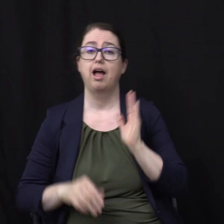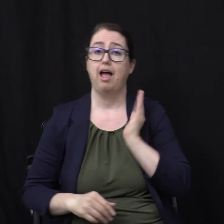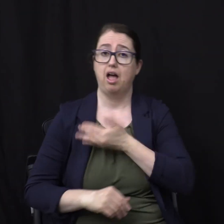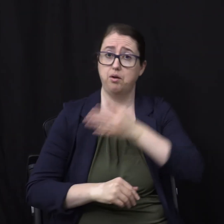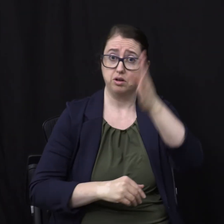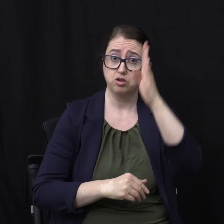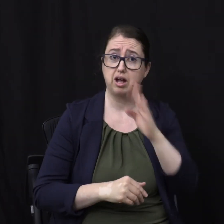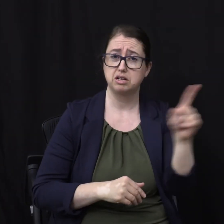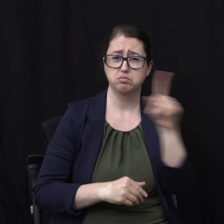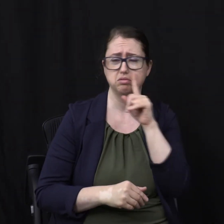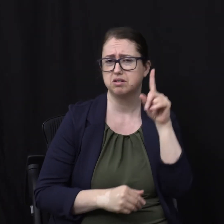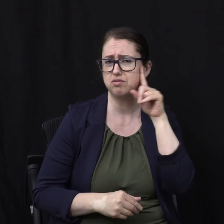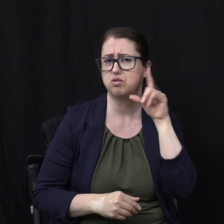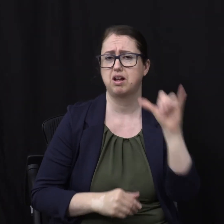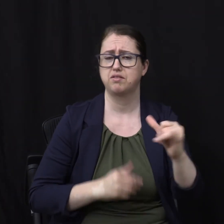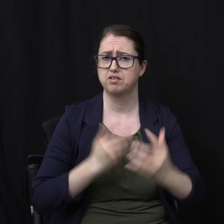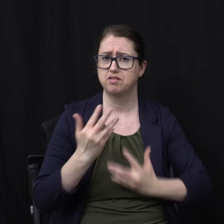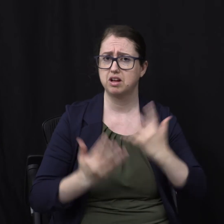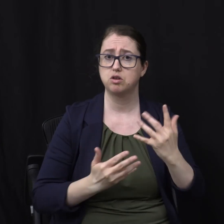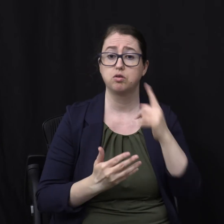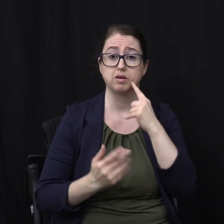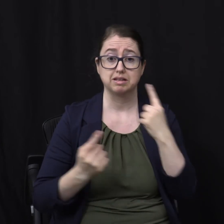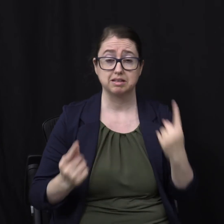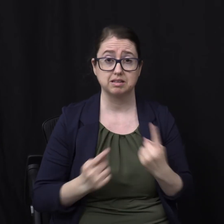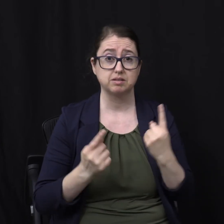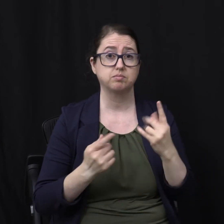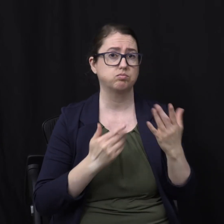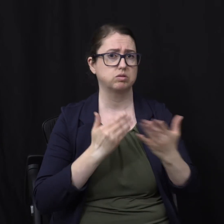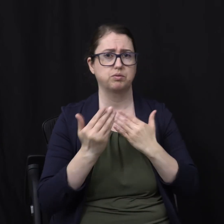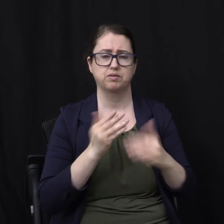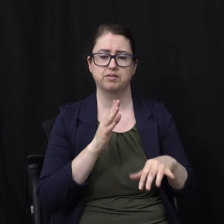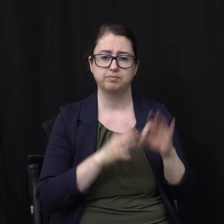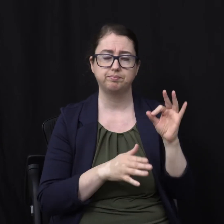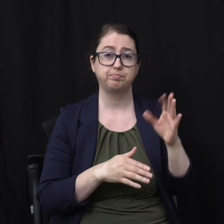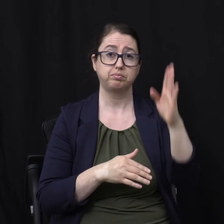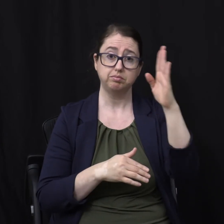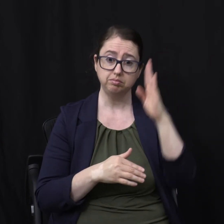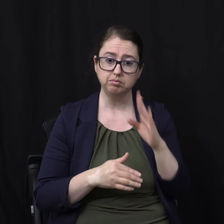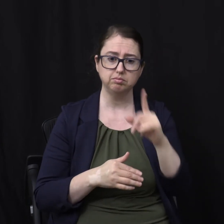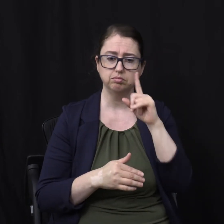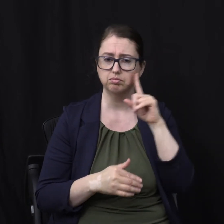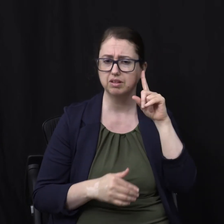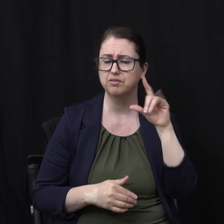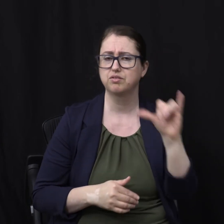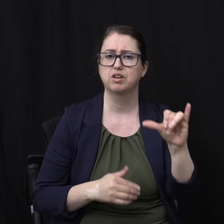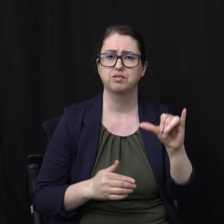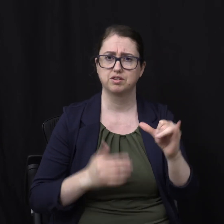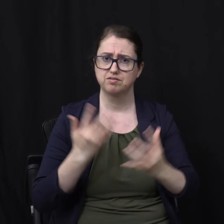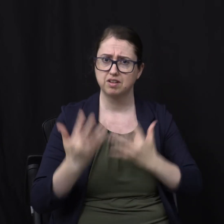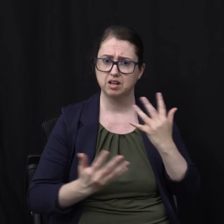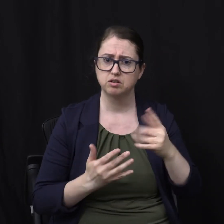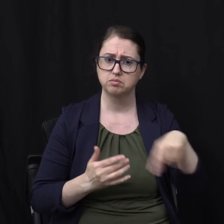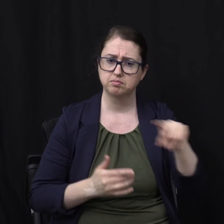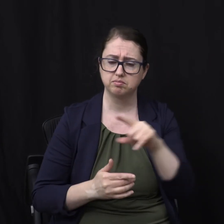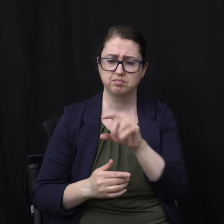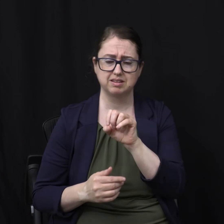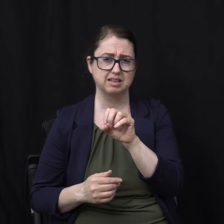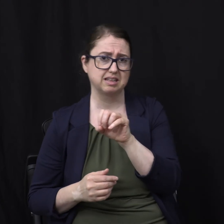consuming fire To sin wherever found If you will God is a consuming fire To the wicked But to the righteous Who are putting on